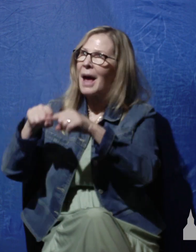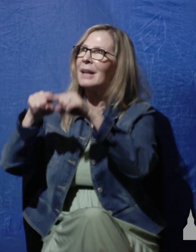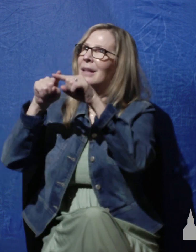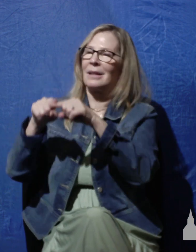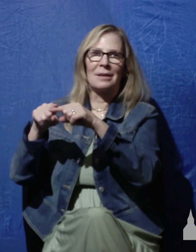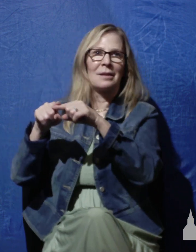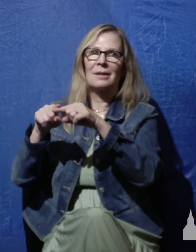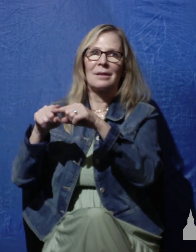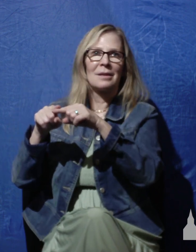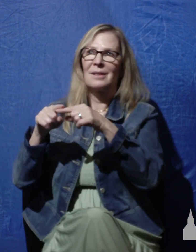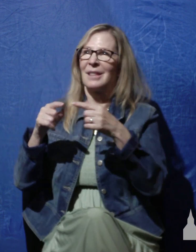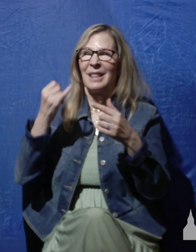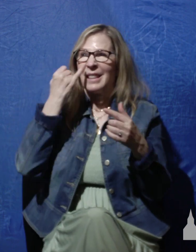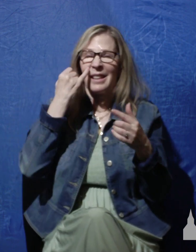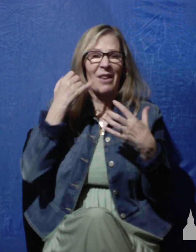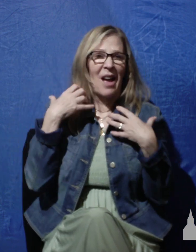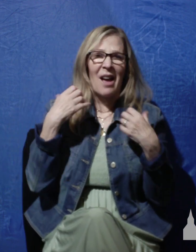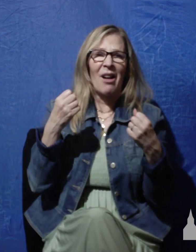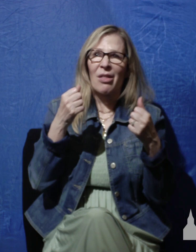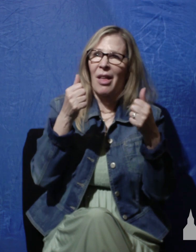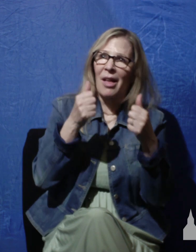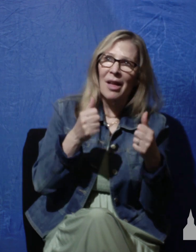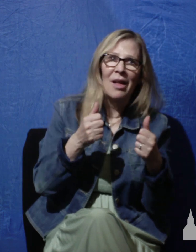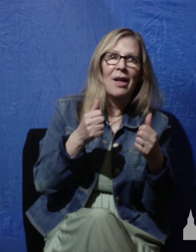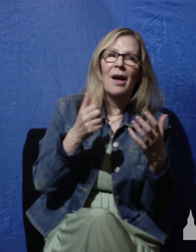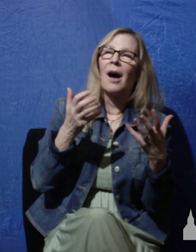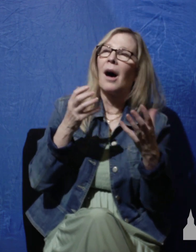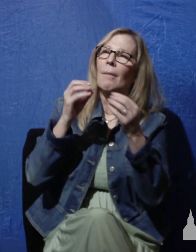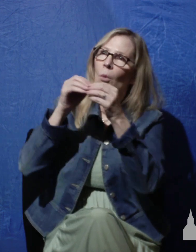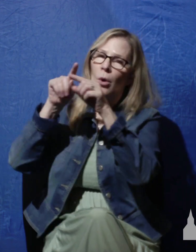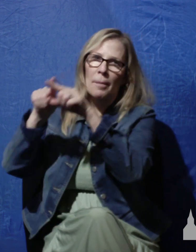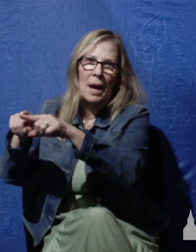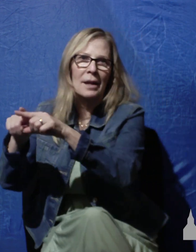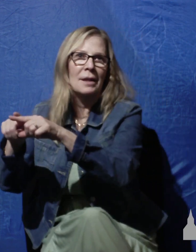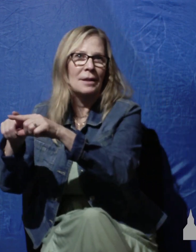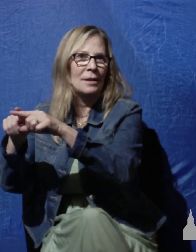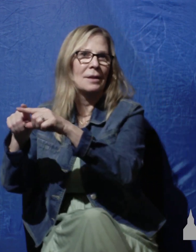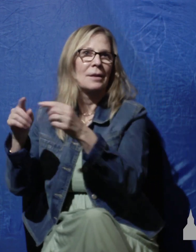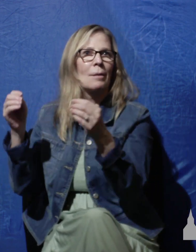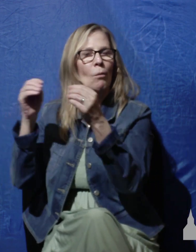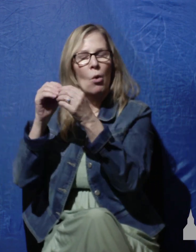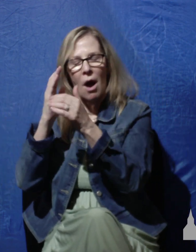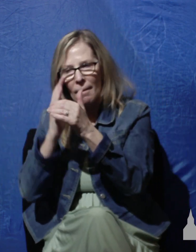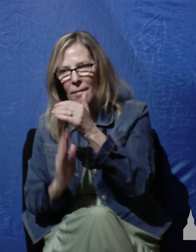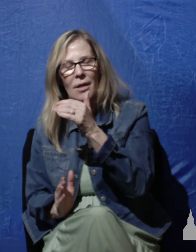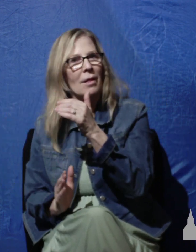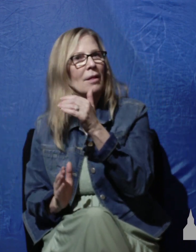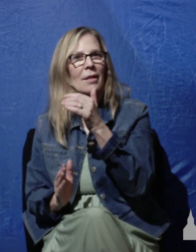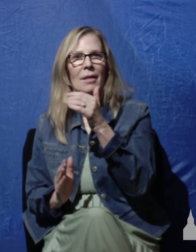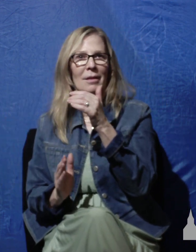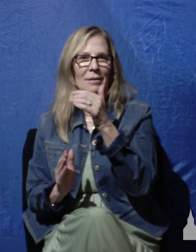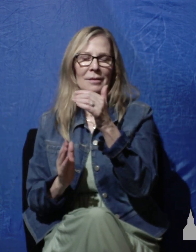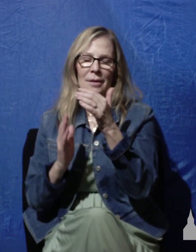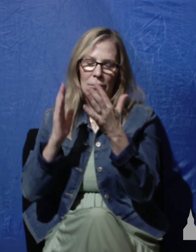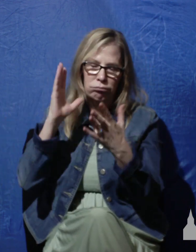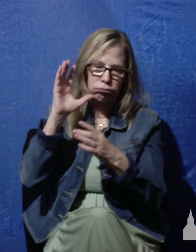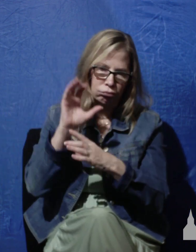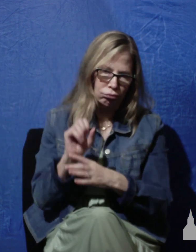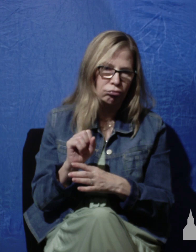with some health problem. We are more dependent on him. We're more humble. we've been humbled by our